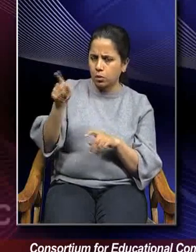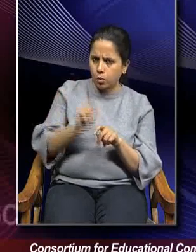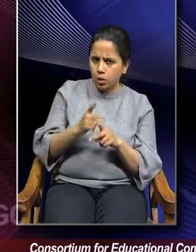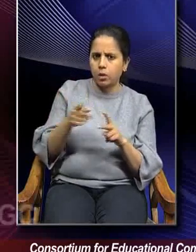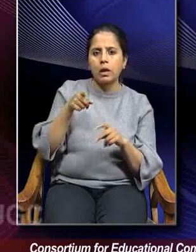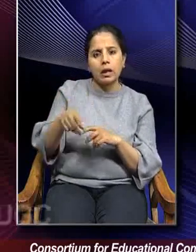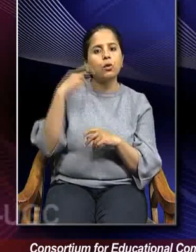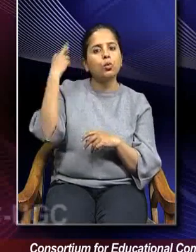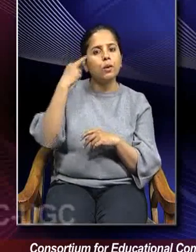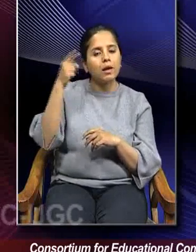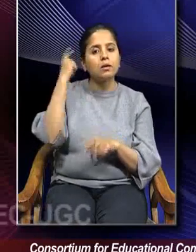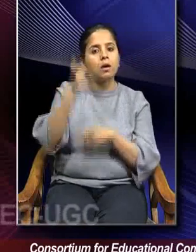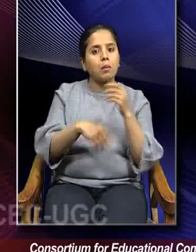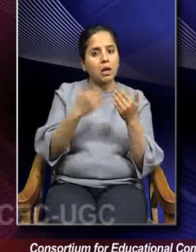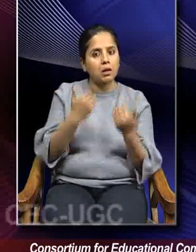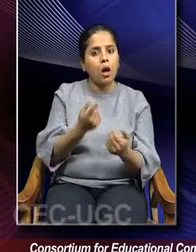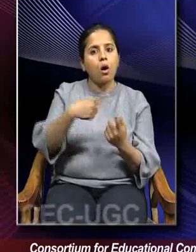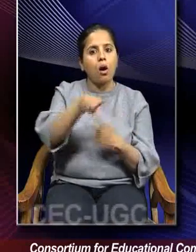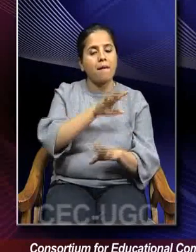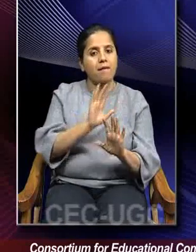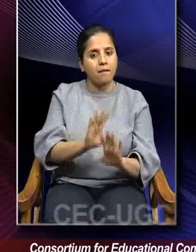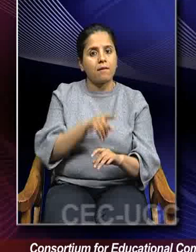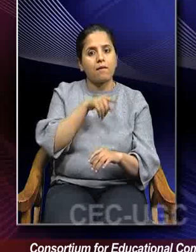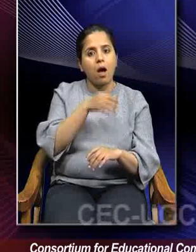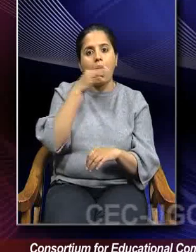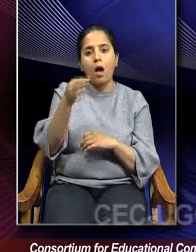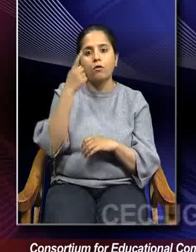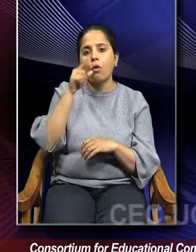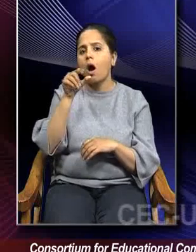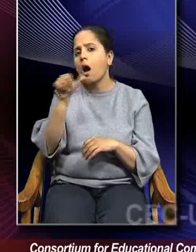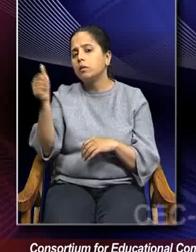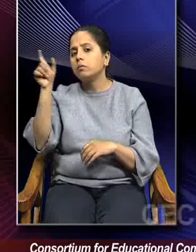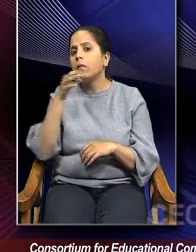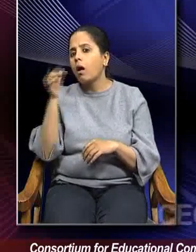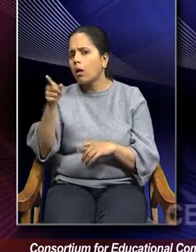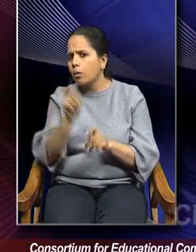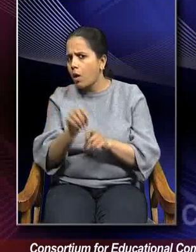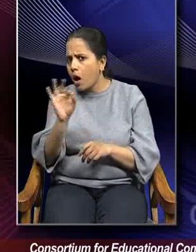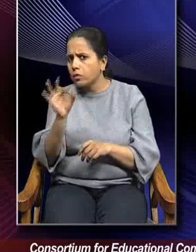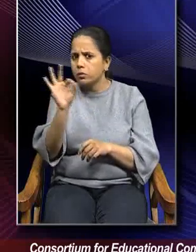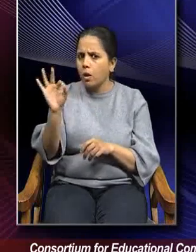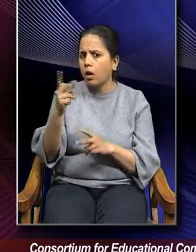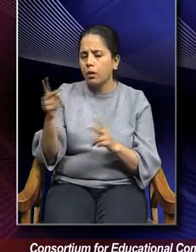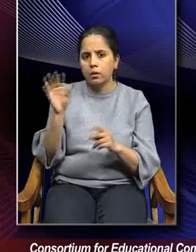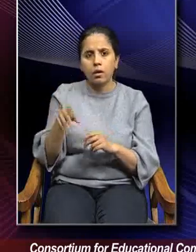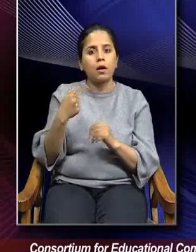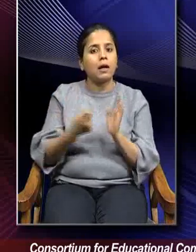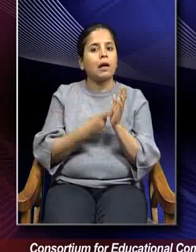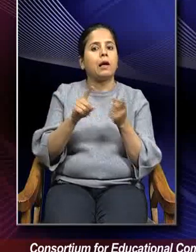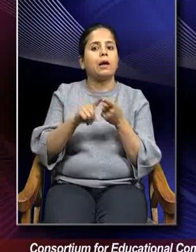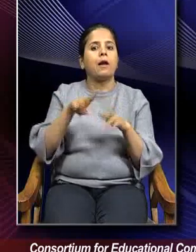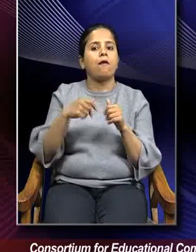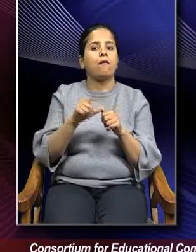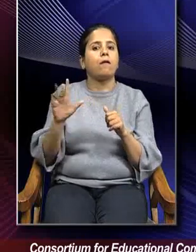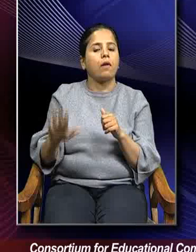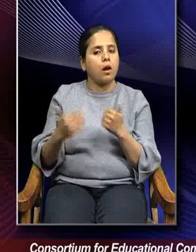most of the corporate entities nowadays, they do ask for references. They do, they are conducting referral appointments,